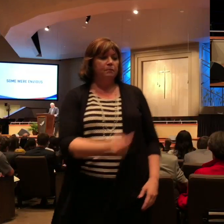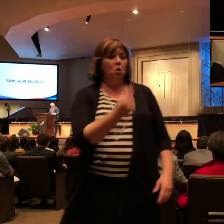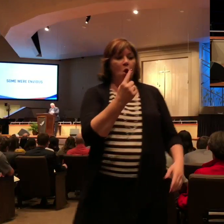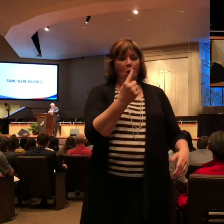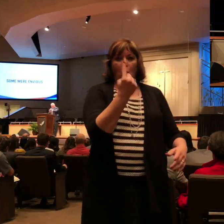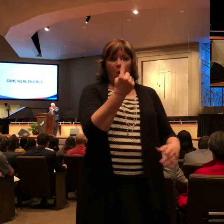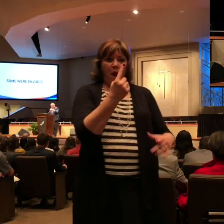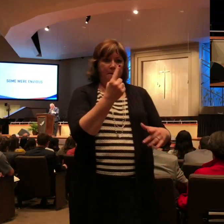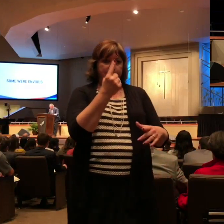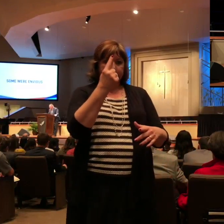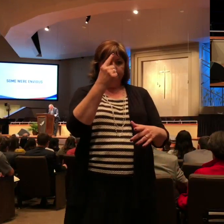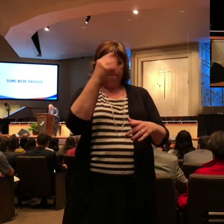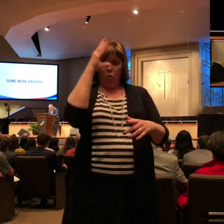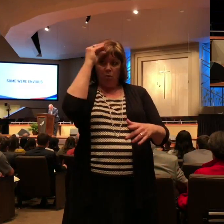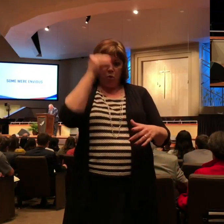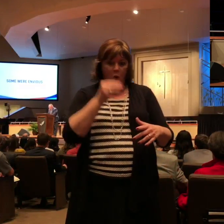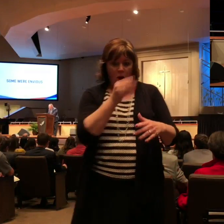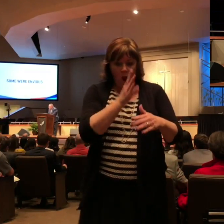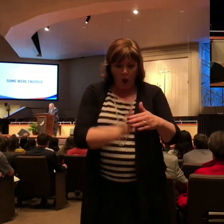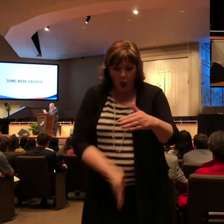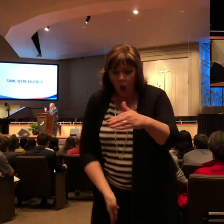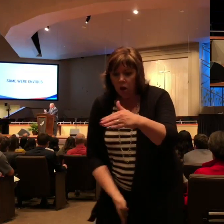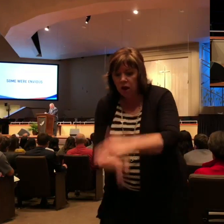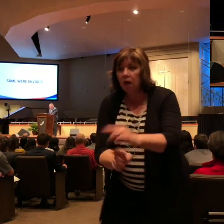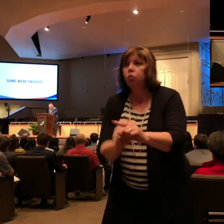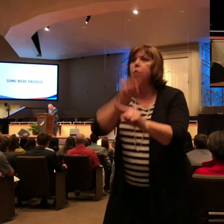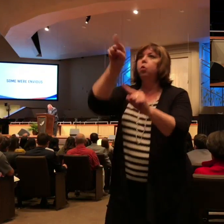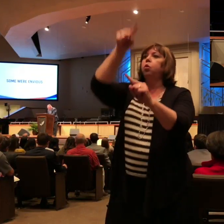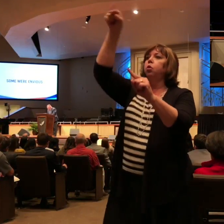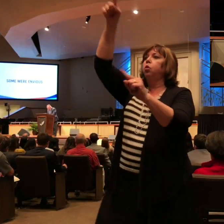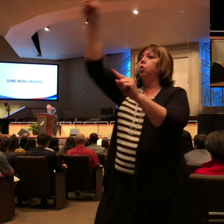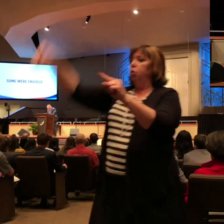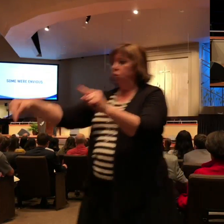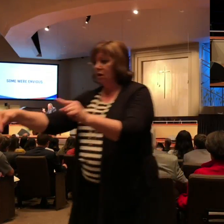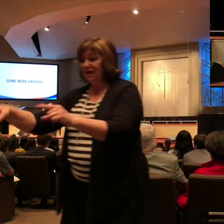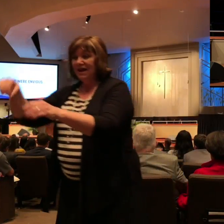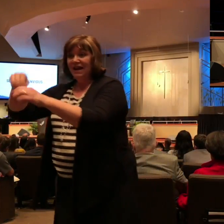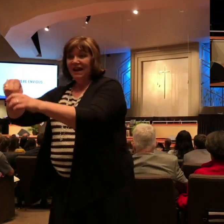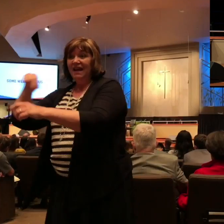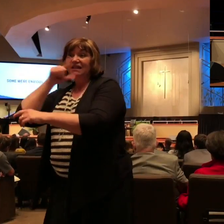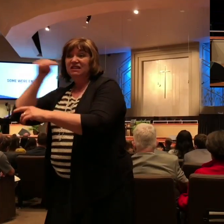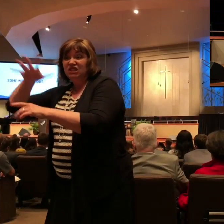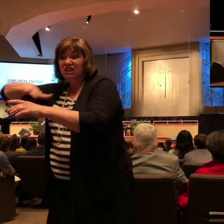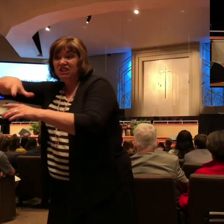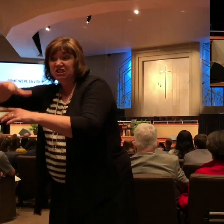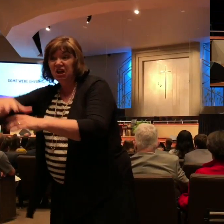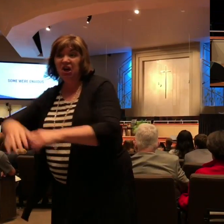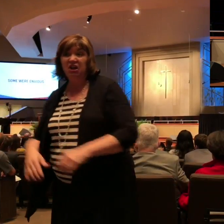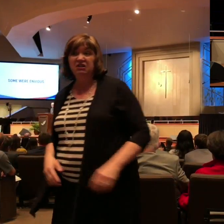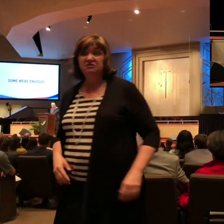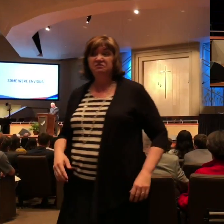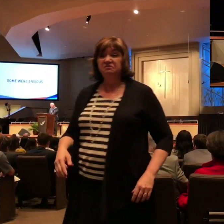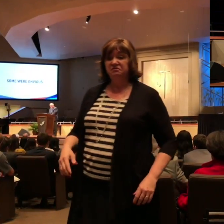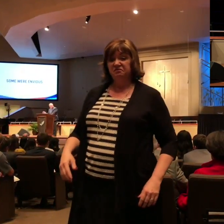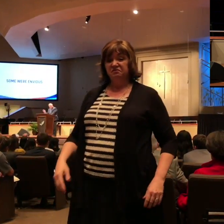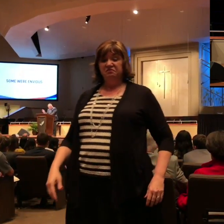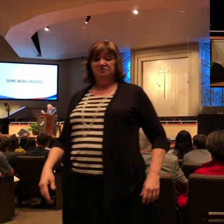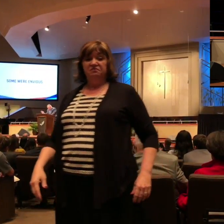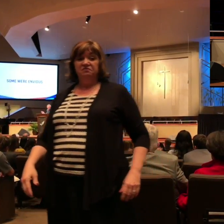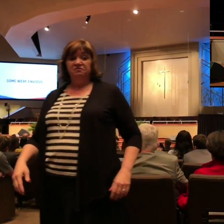and it rolled out into that chicken yard. And that rooster hopped up and he walked over there and he walked around that football and walked around it again, examined it